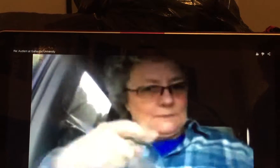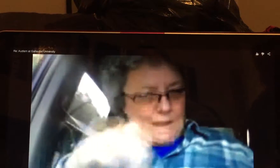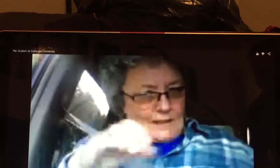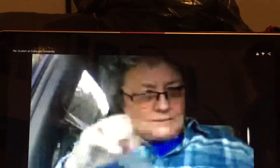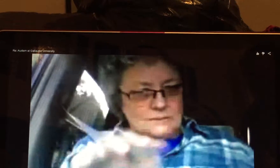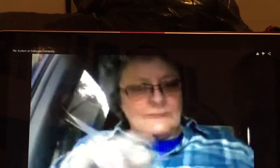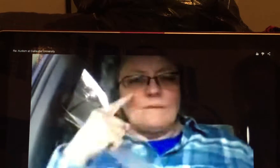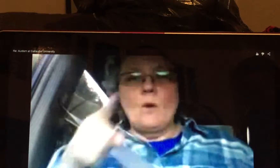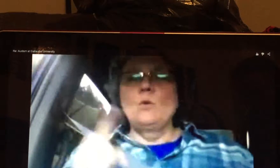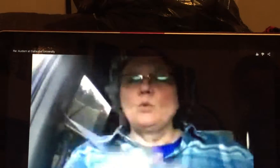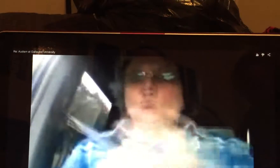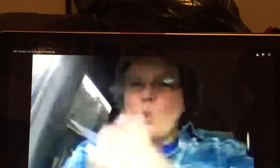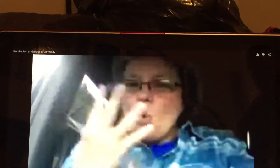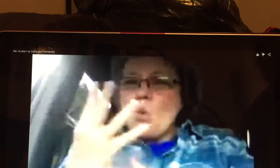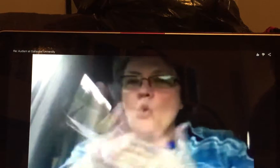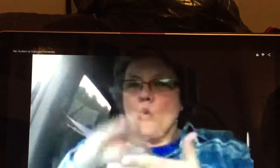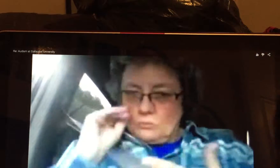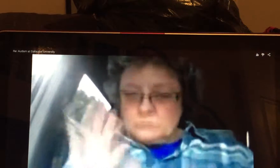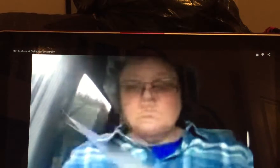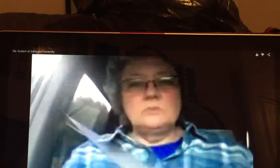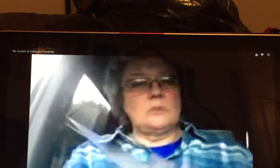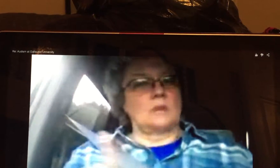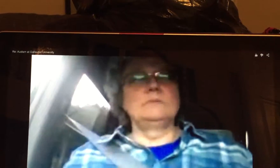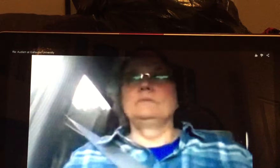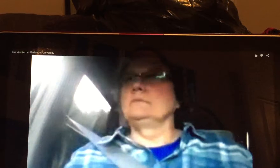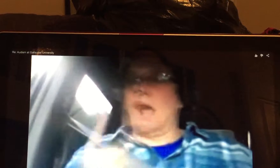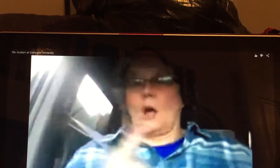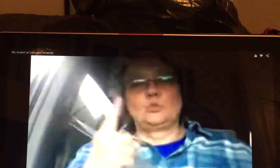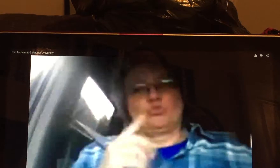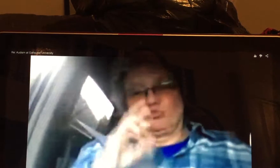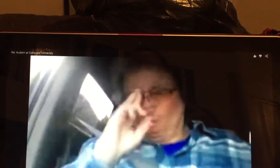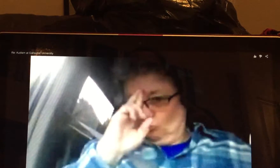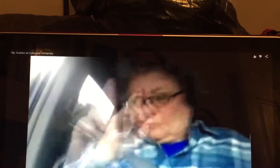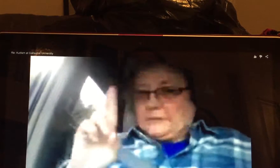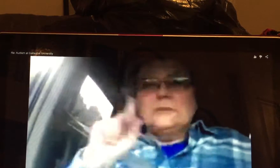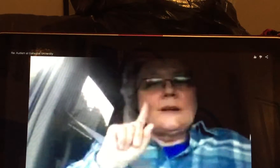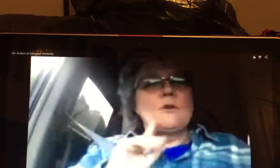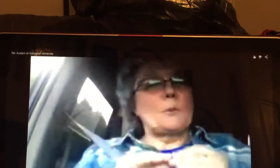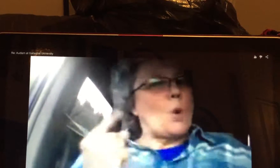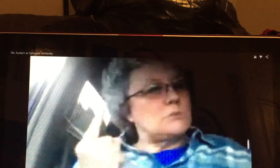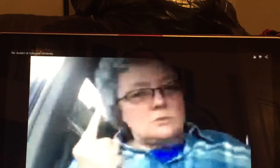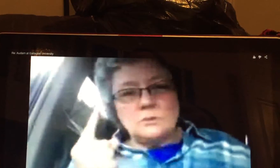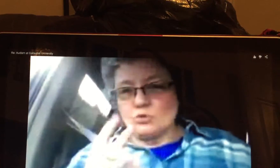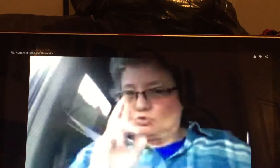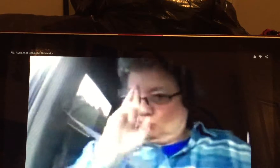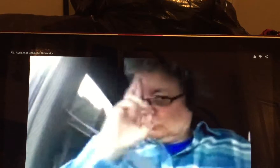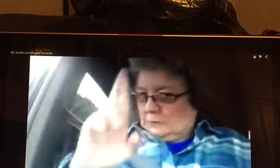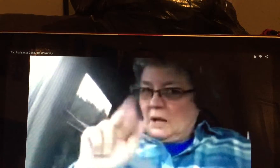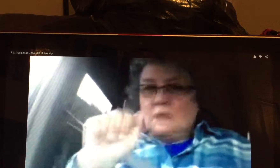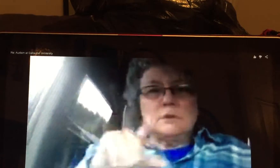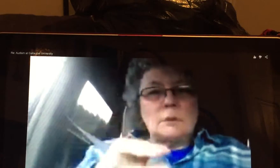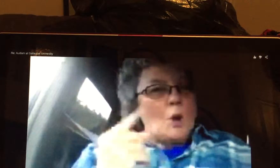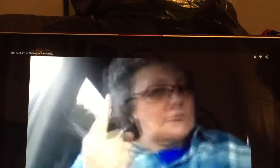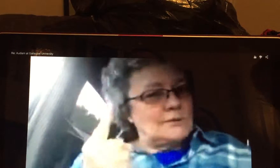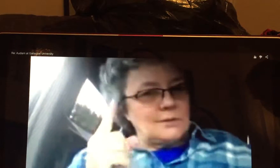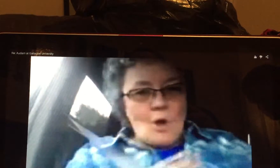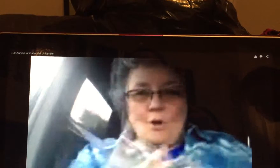of that nature for a punishment um I also think you know that first and foremost we need to